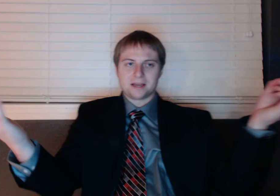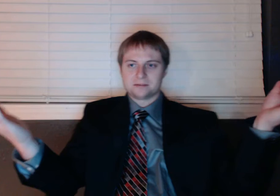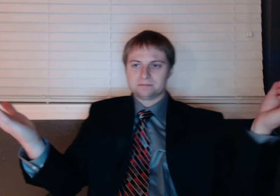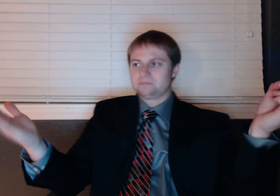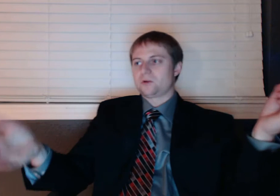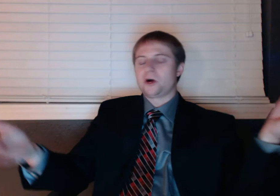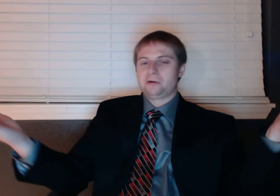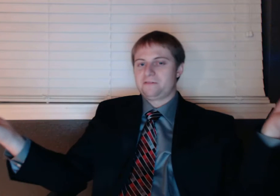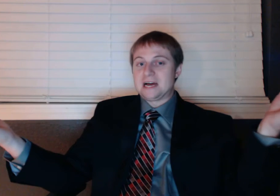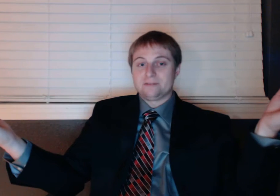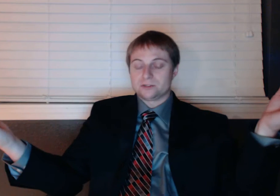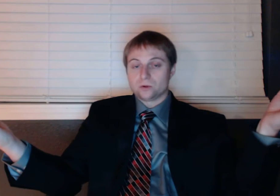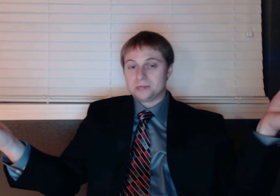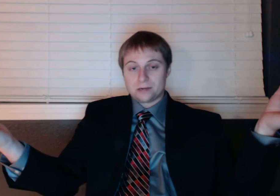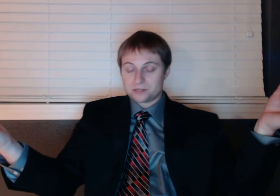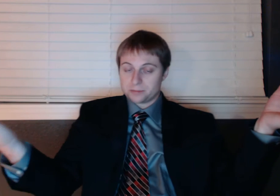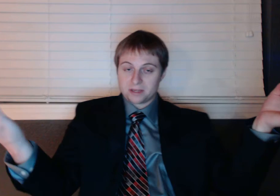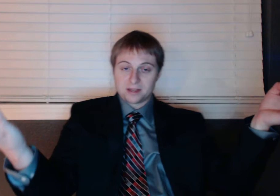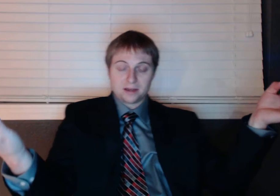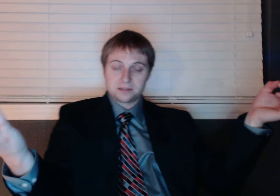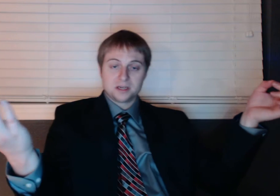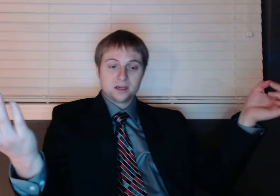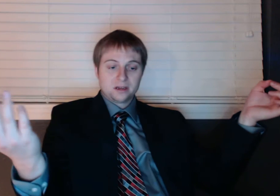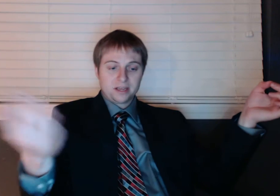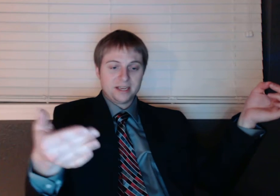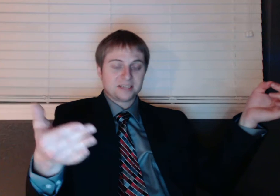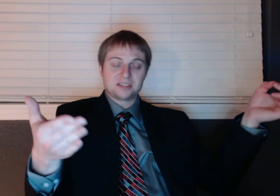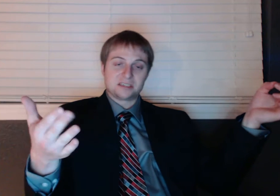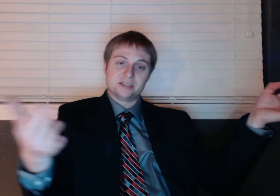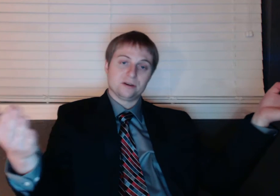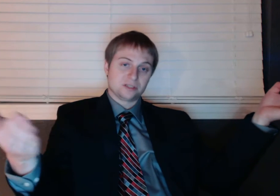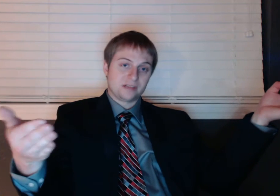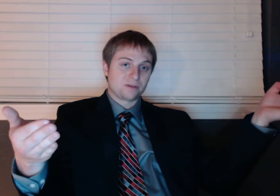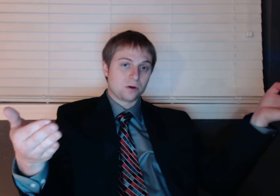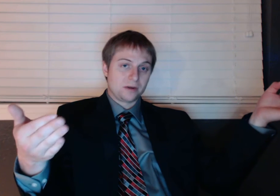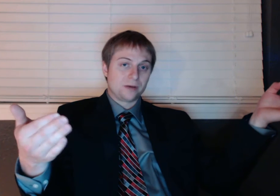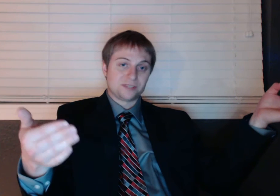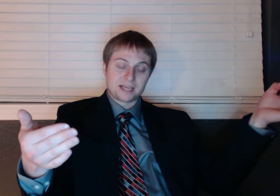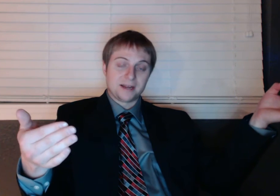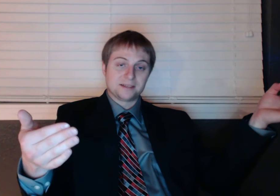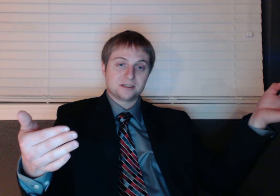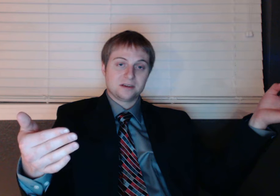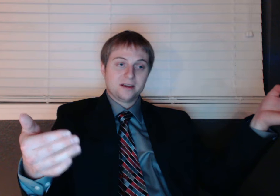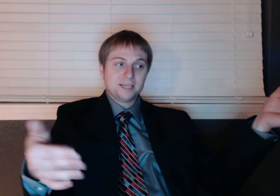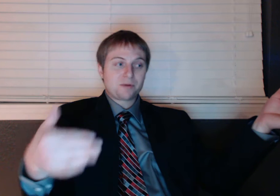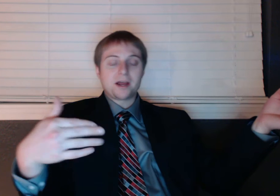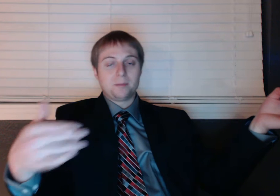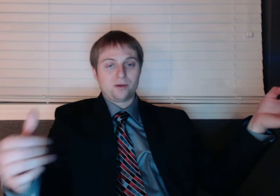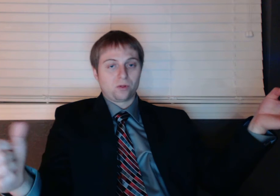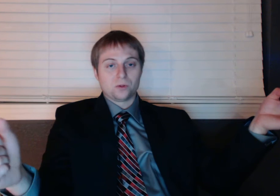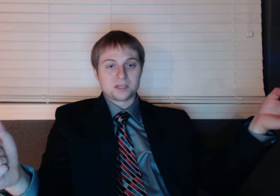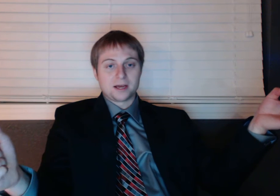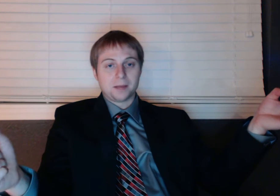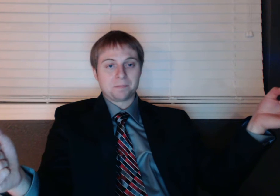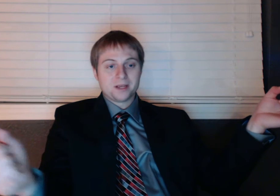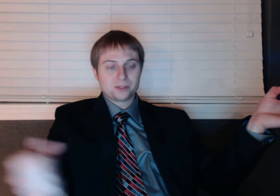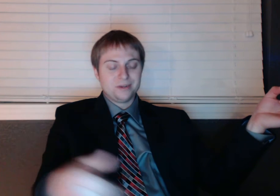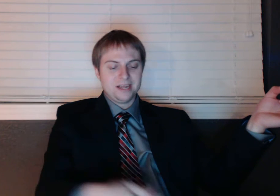he's like 105 years old now or something like that. He has six years left to go now in the Senate. He's probably going to be there the whole time. So